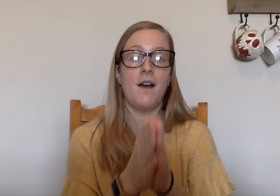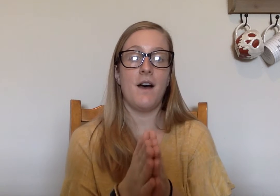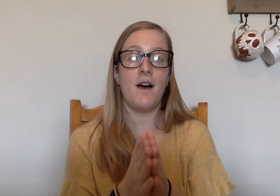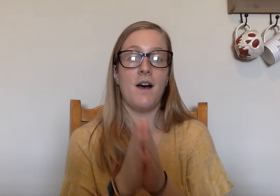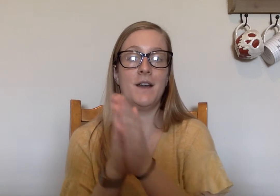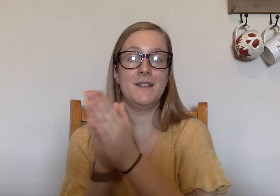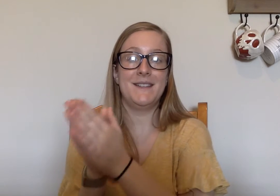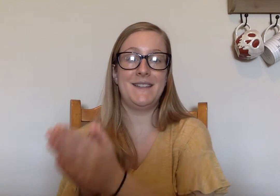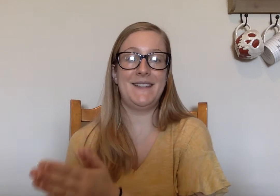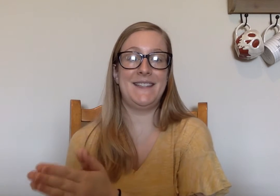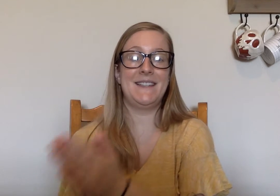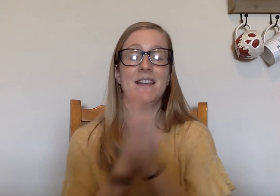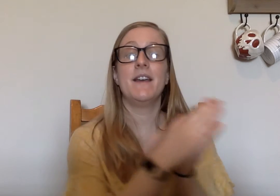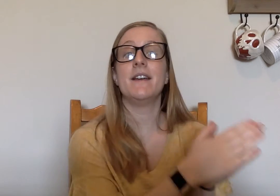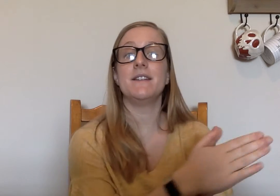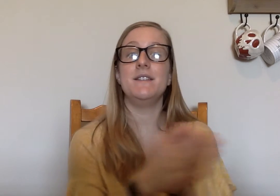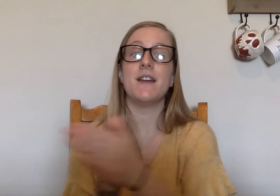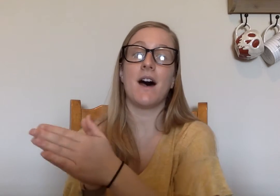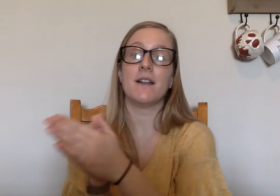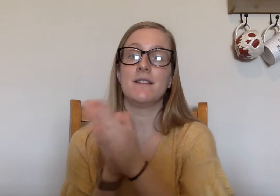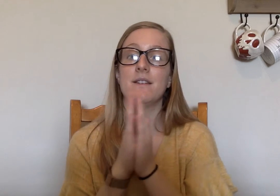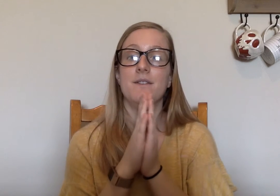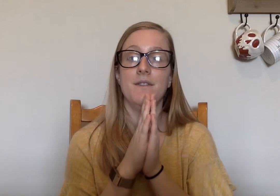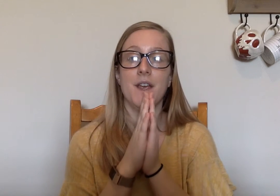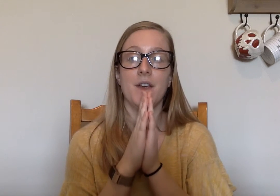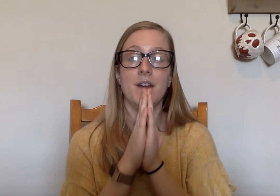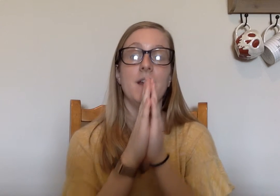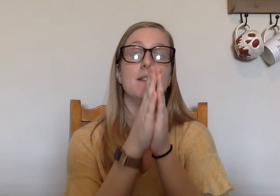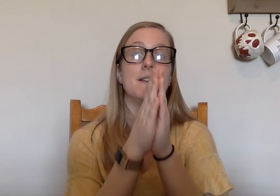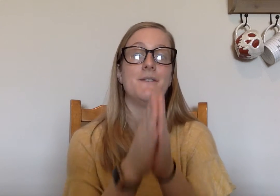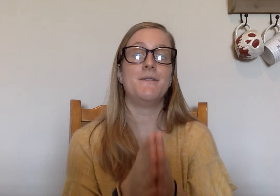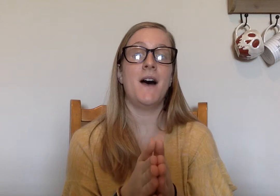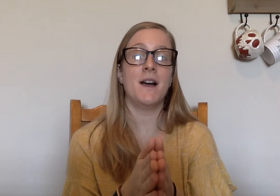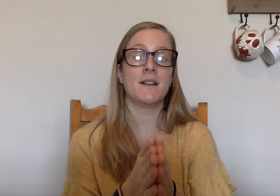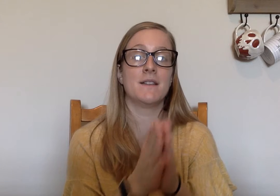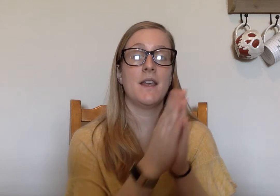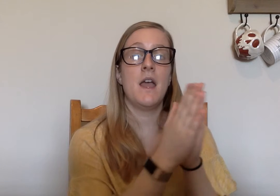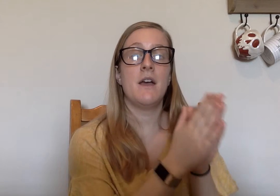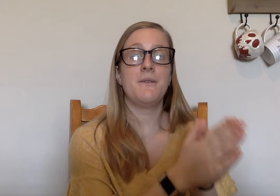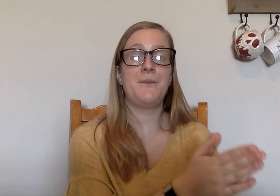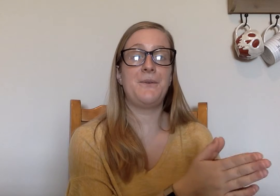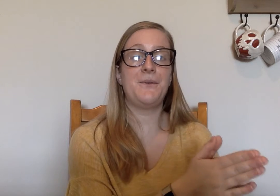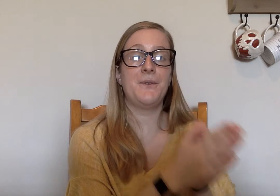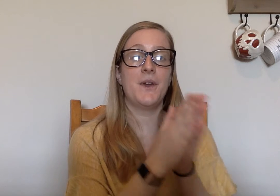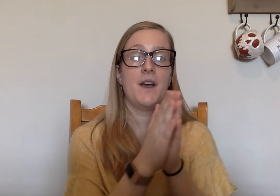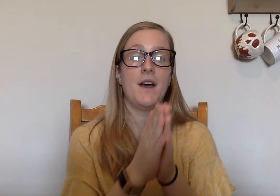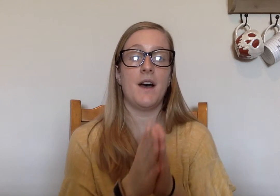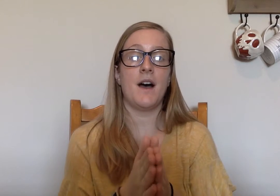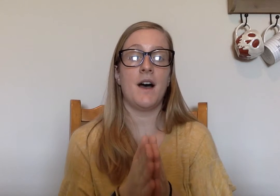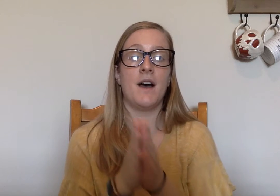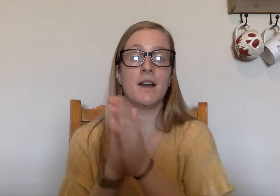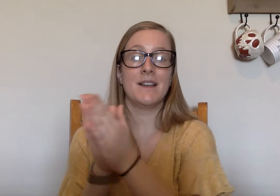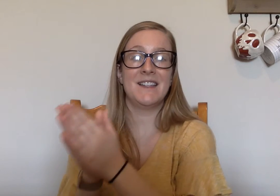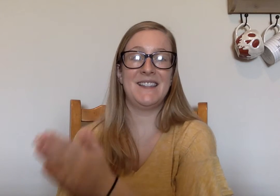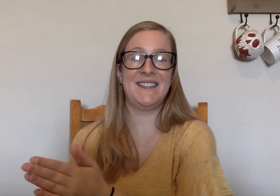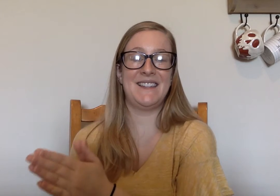A, T. Dot. Very nice. Fox. F, A, T.